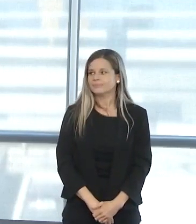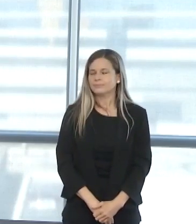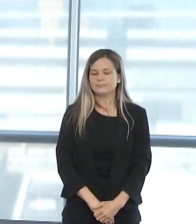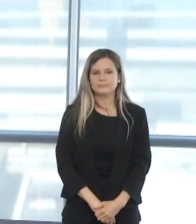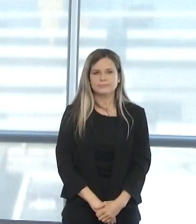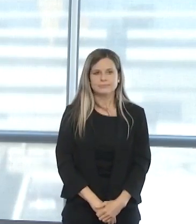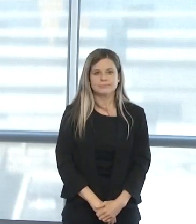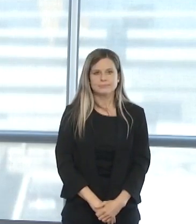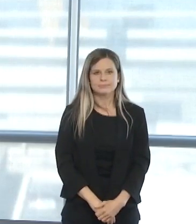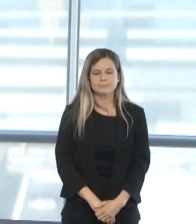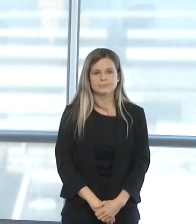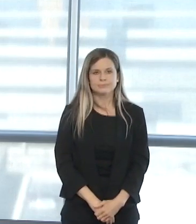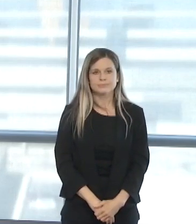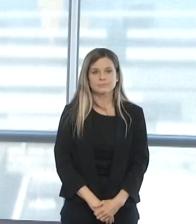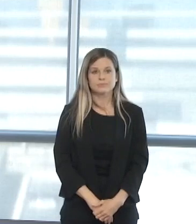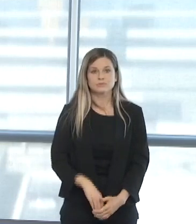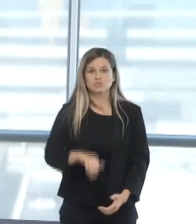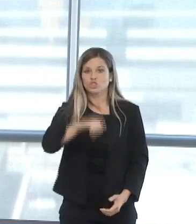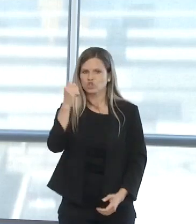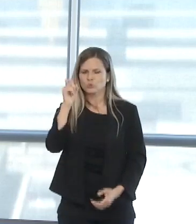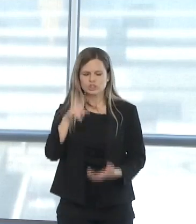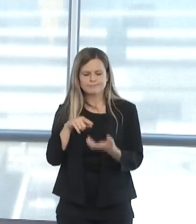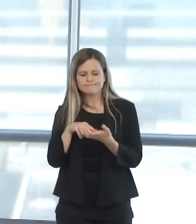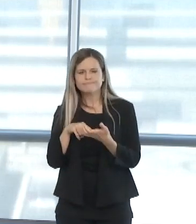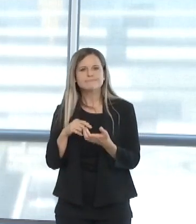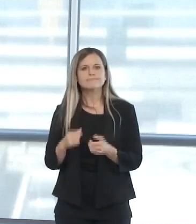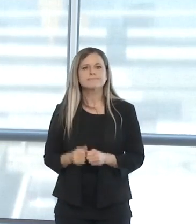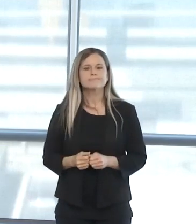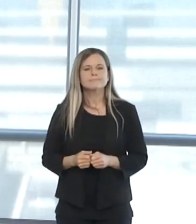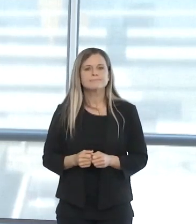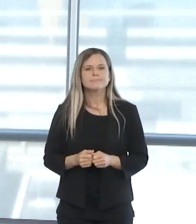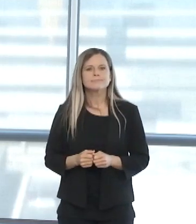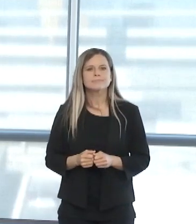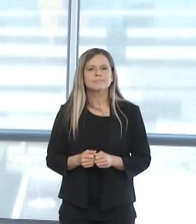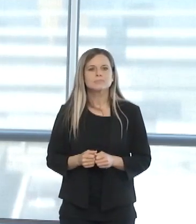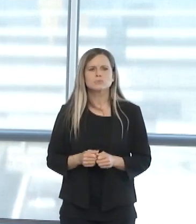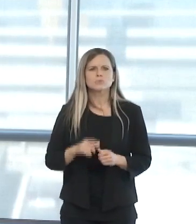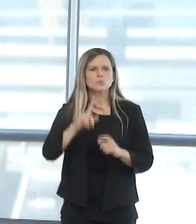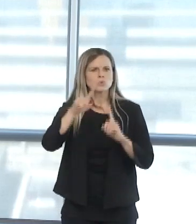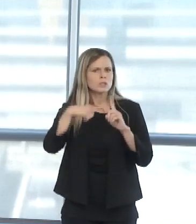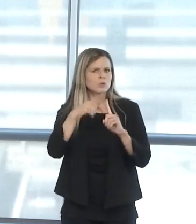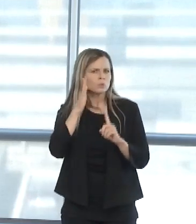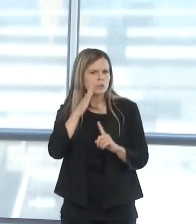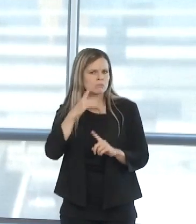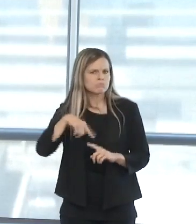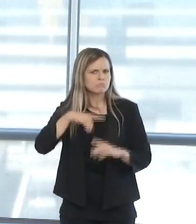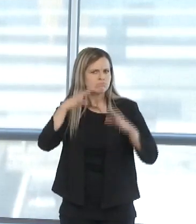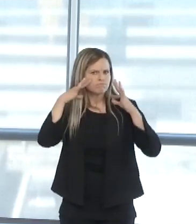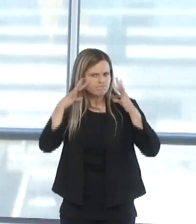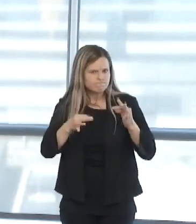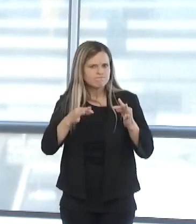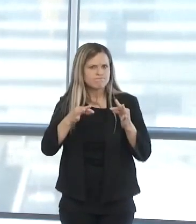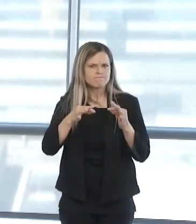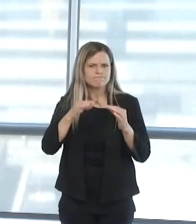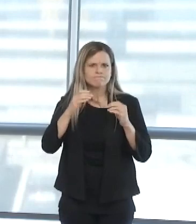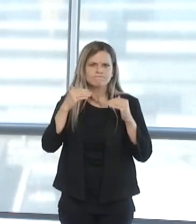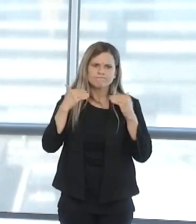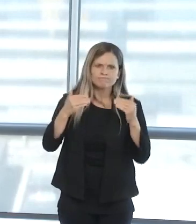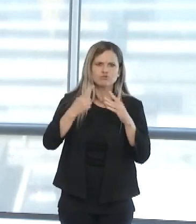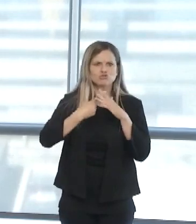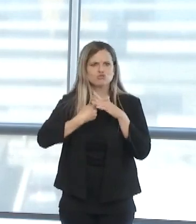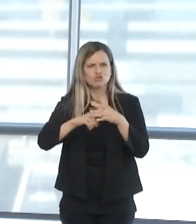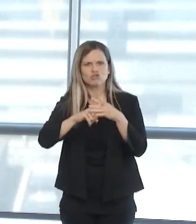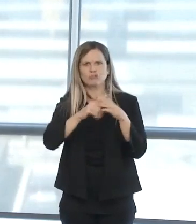Another question is, at what point will we consider the need to activate the surge plan? Chris, would you be willing to answer that?